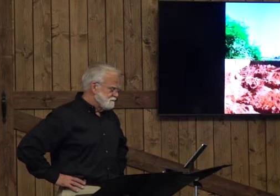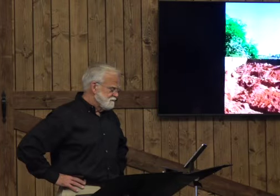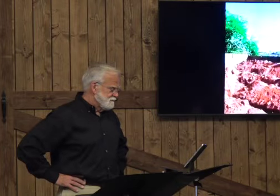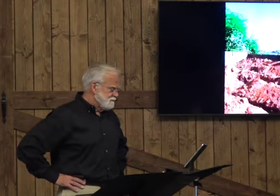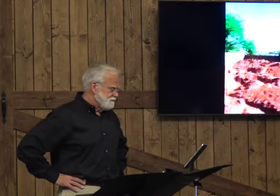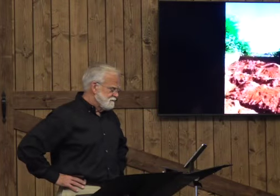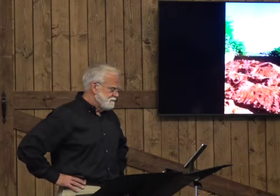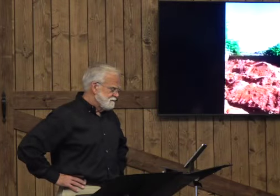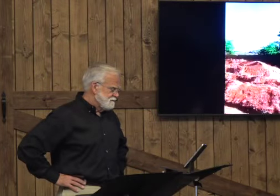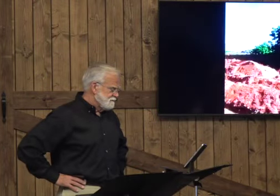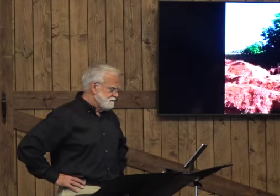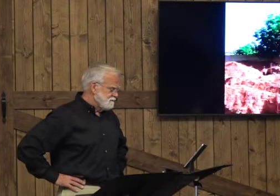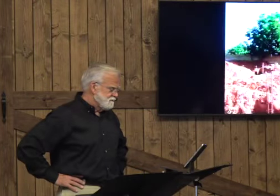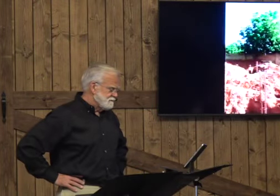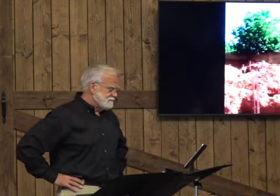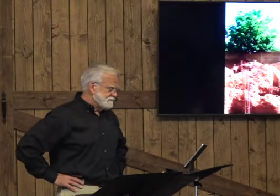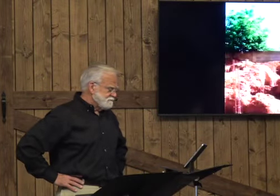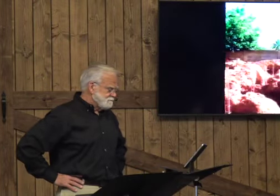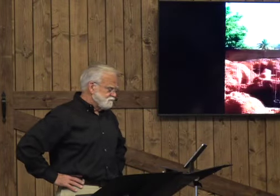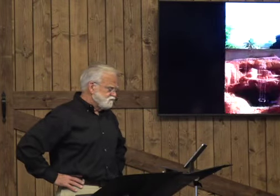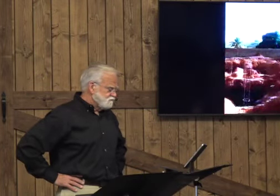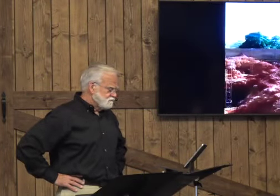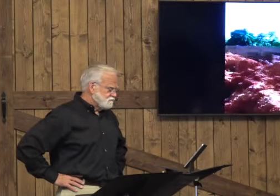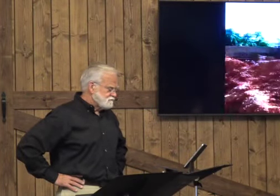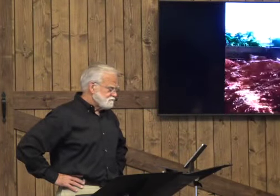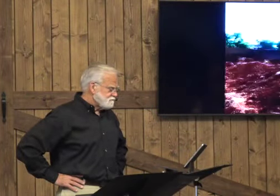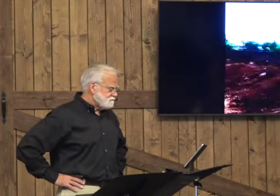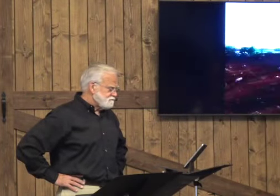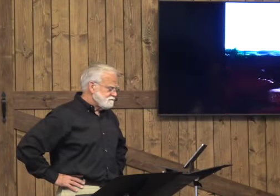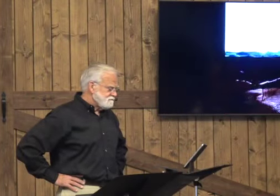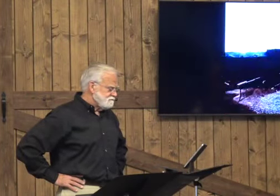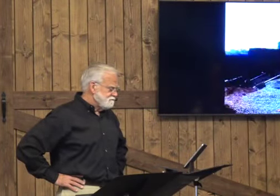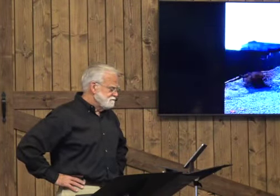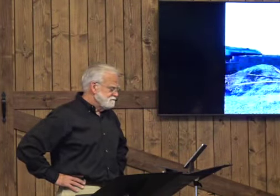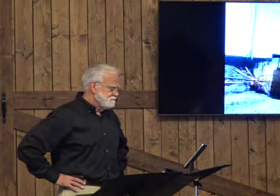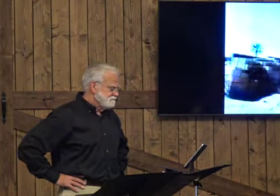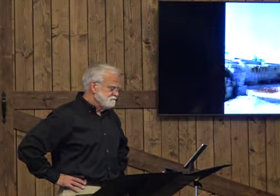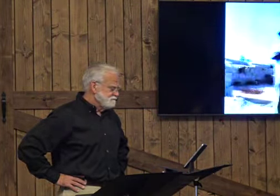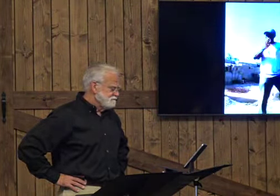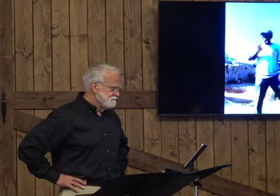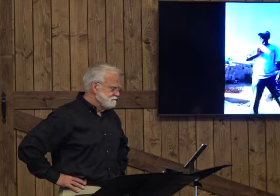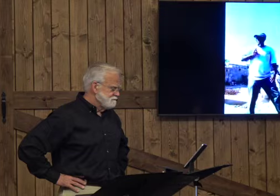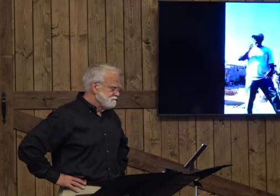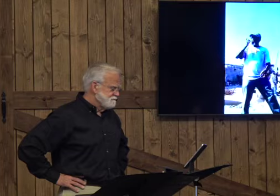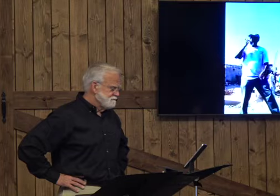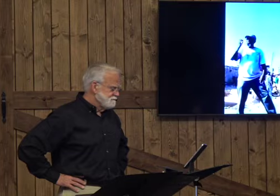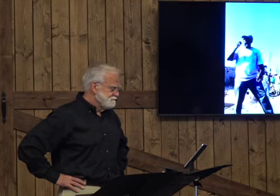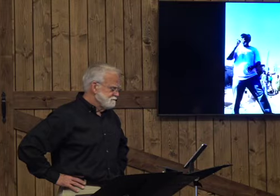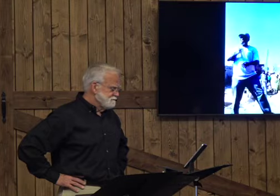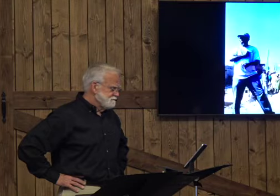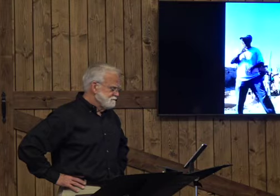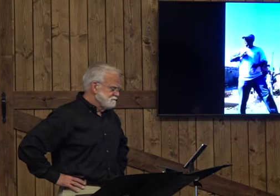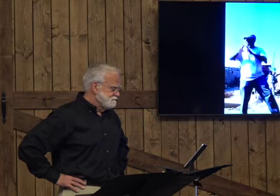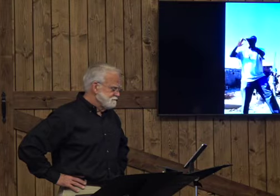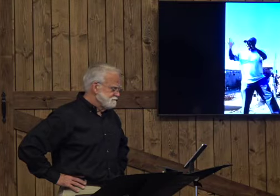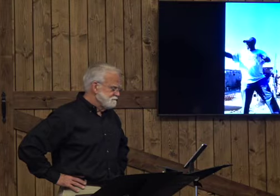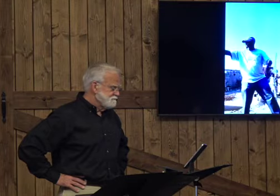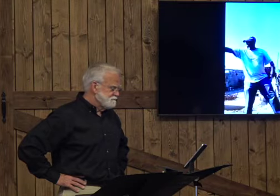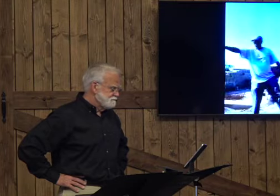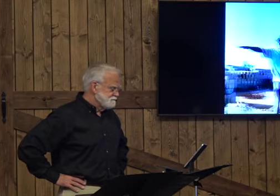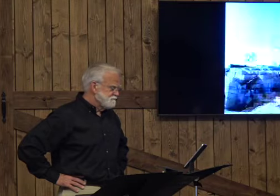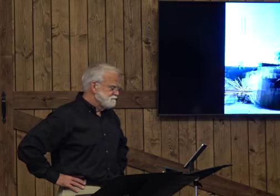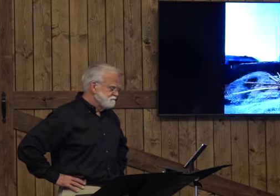and